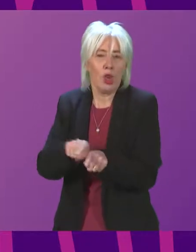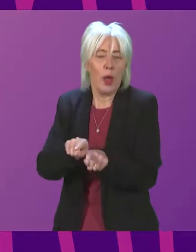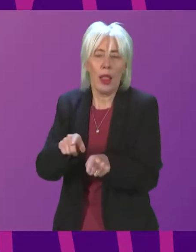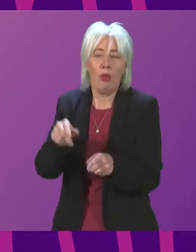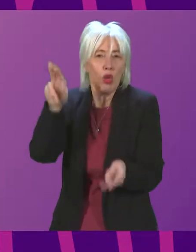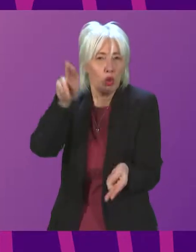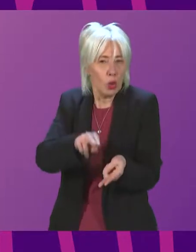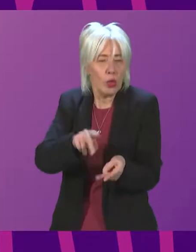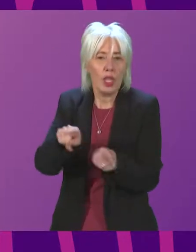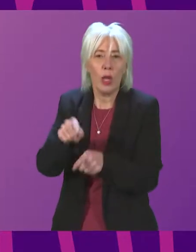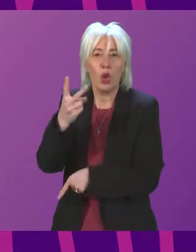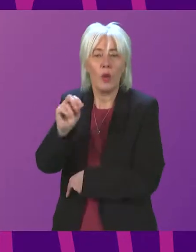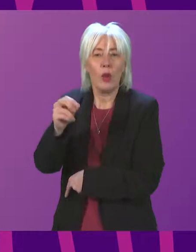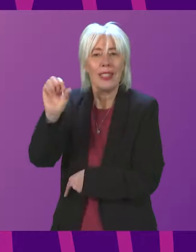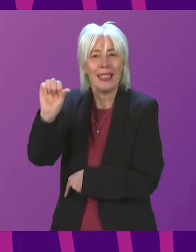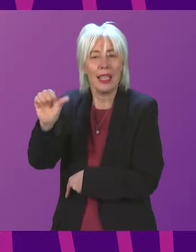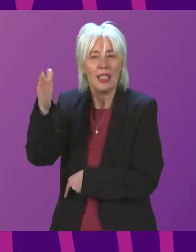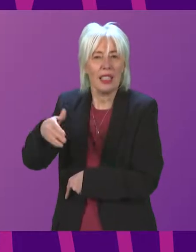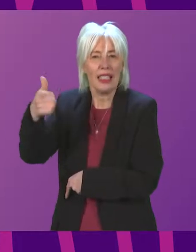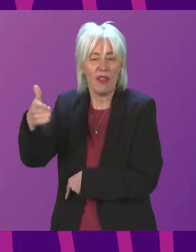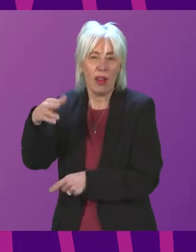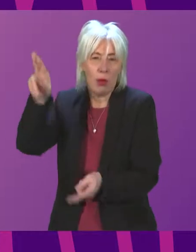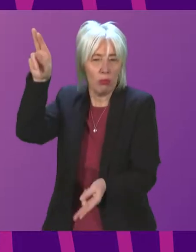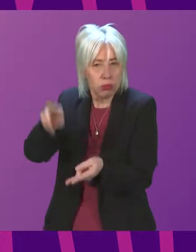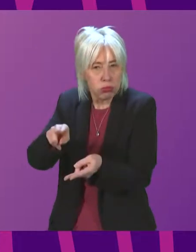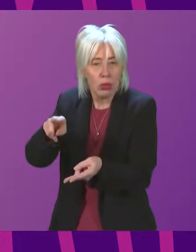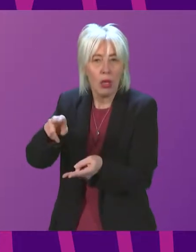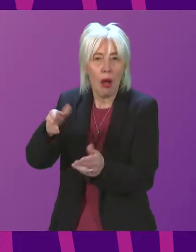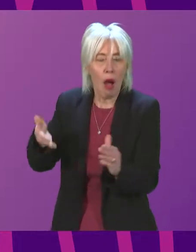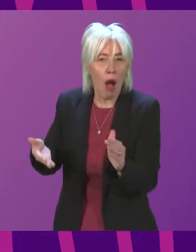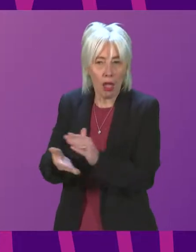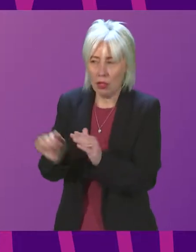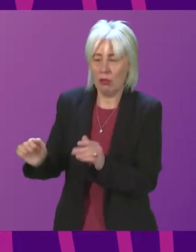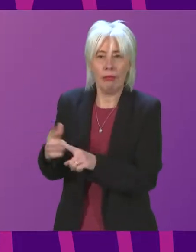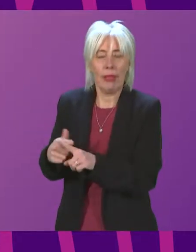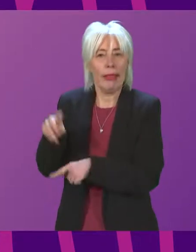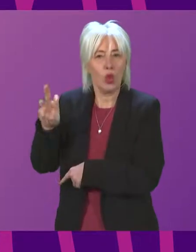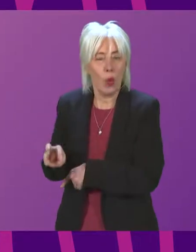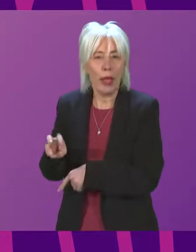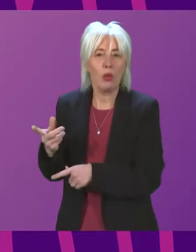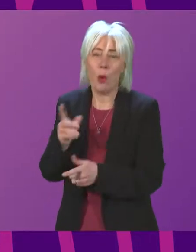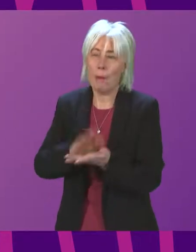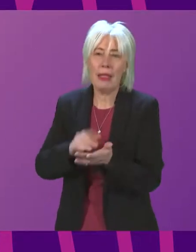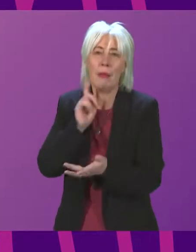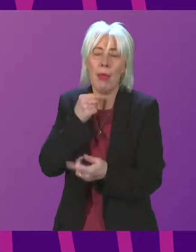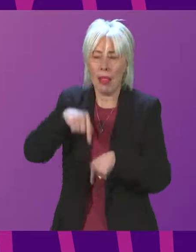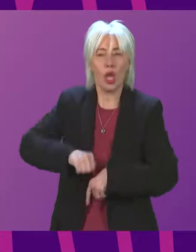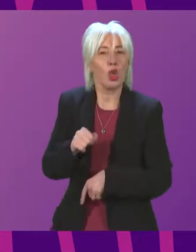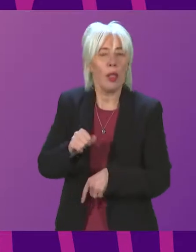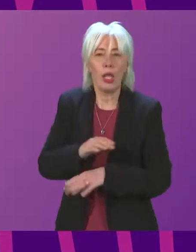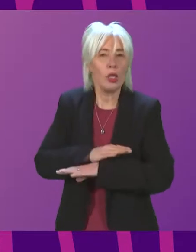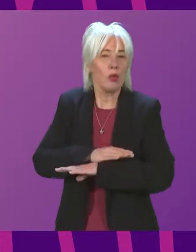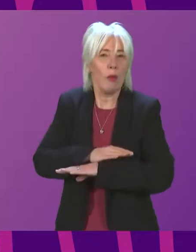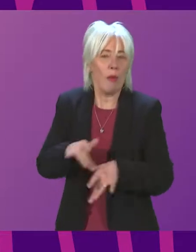seen since 2006-07, huge reductions, substantially below those in England and Wales, such that people in Scotland are much less likely,